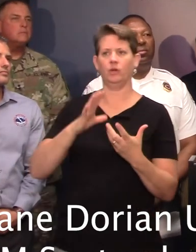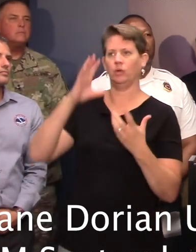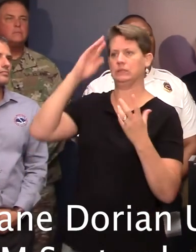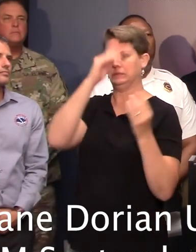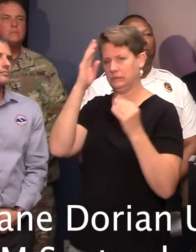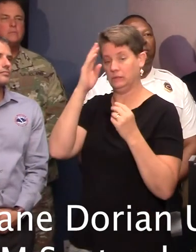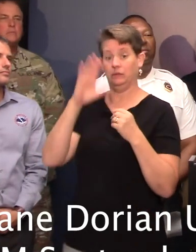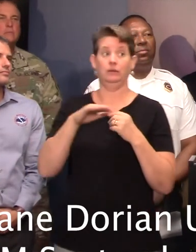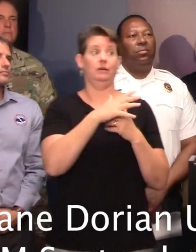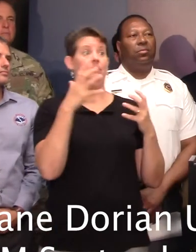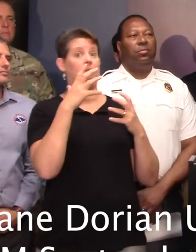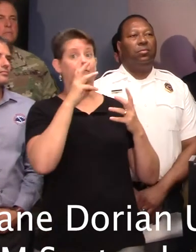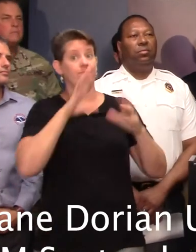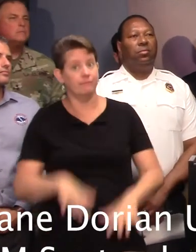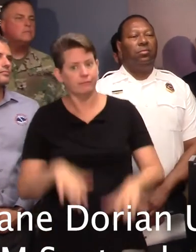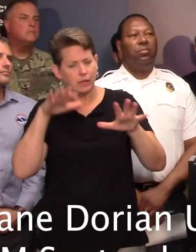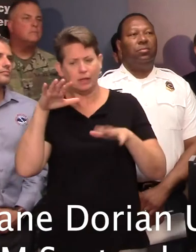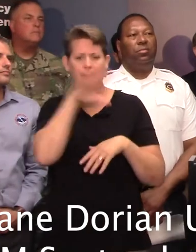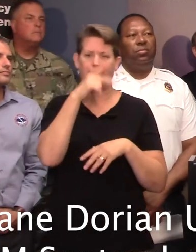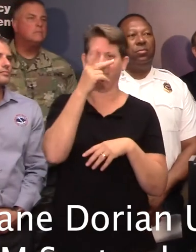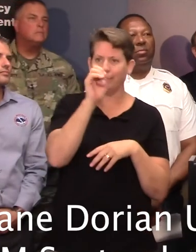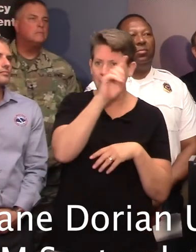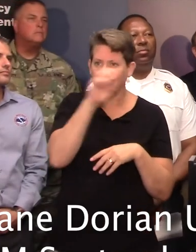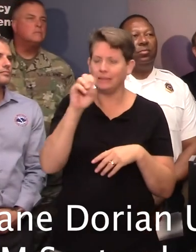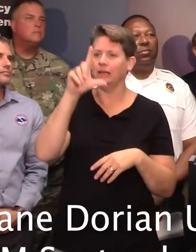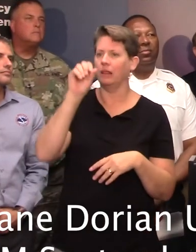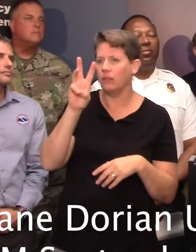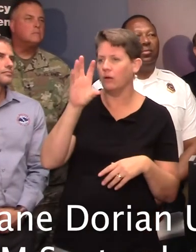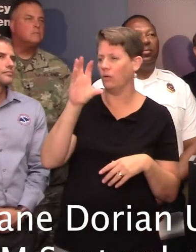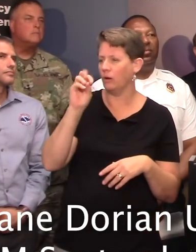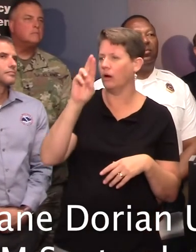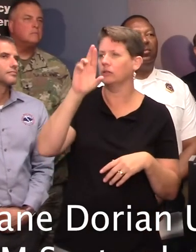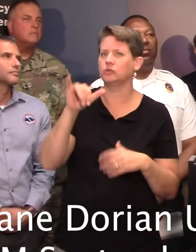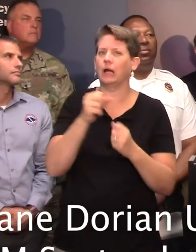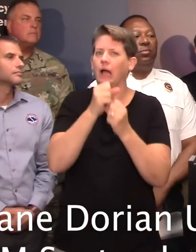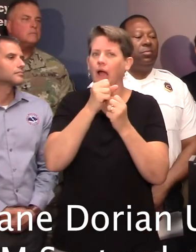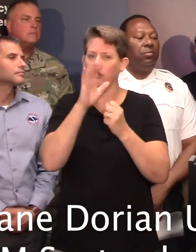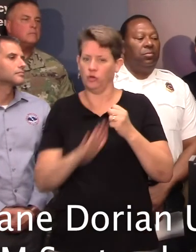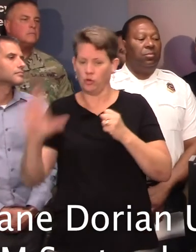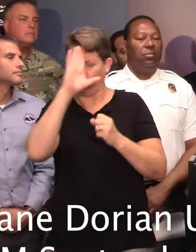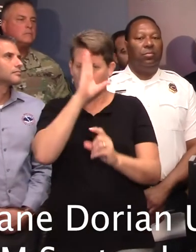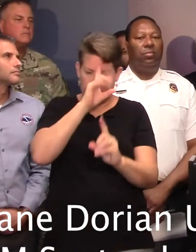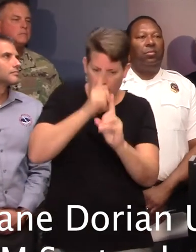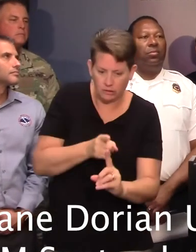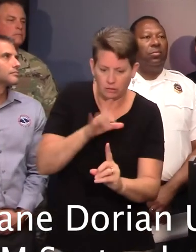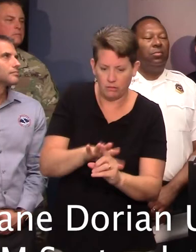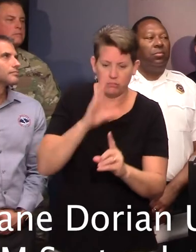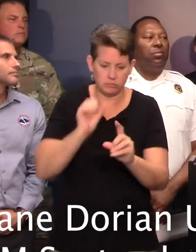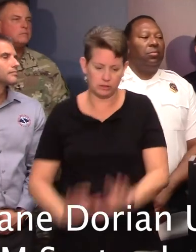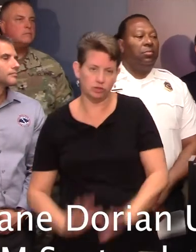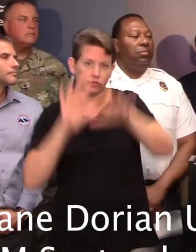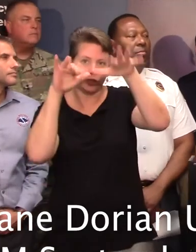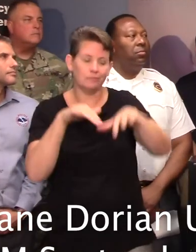Florence with a lot of the flooding in the PD and the low country and things like that, how much of a focus is on that storm surge? It's different to compare one